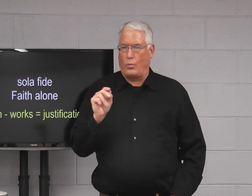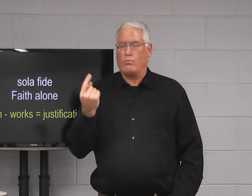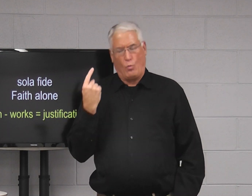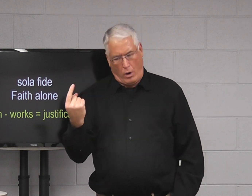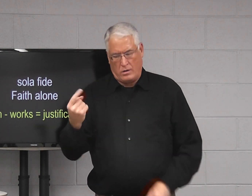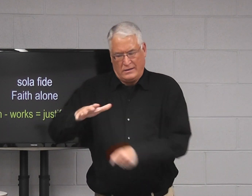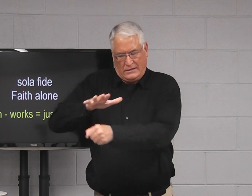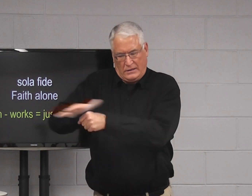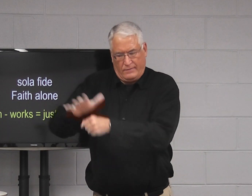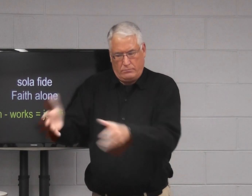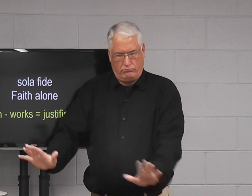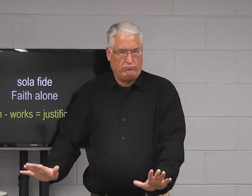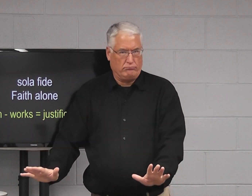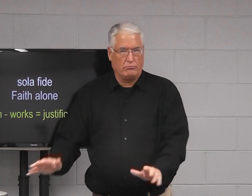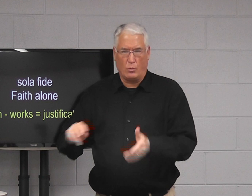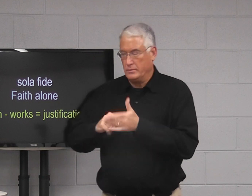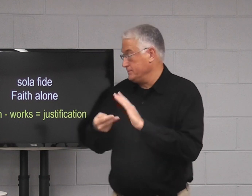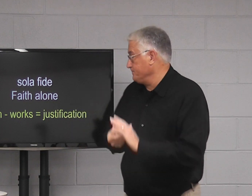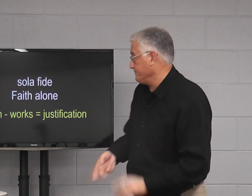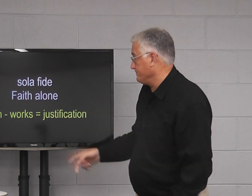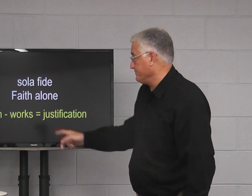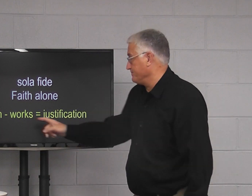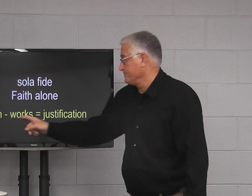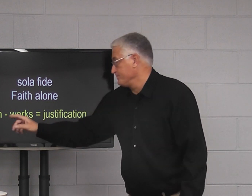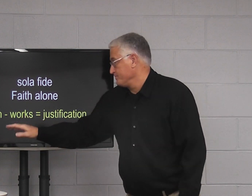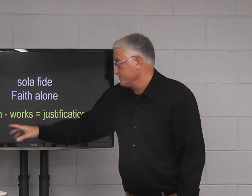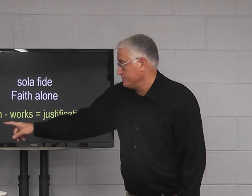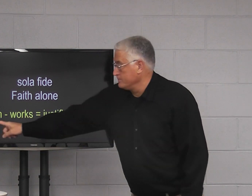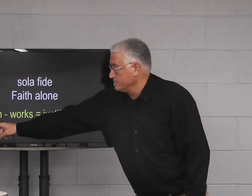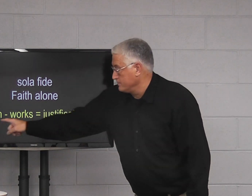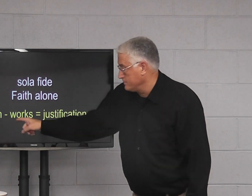for justification, but faith by itself is sufficient.